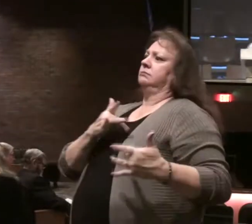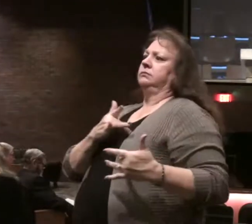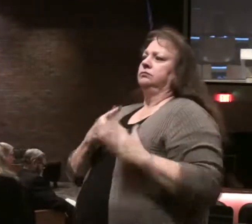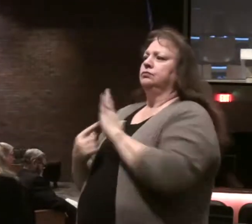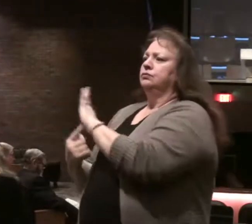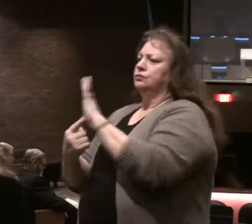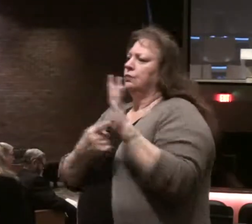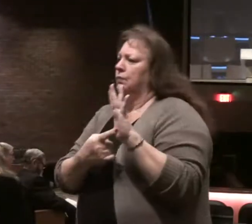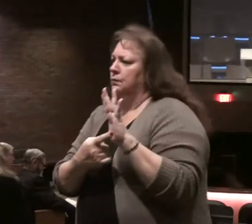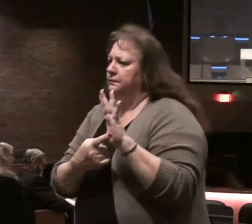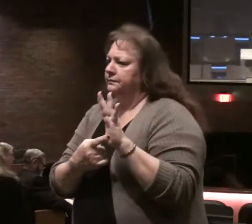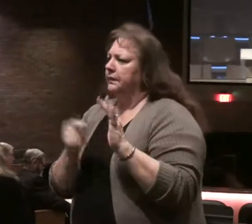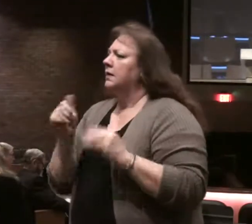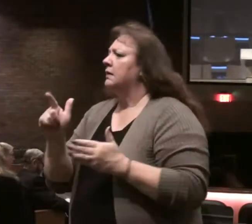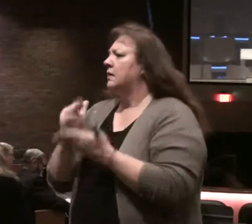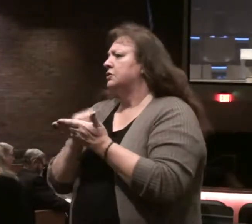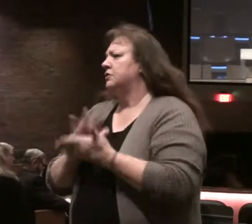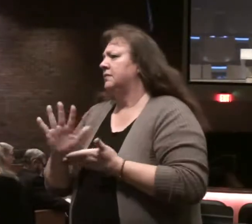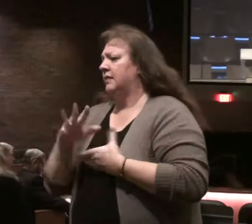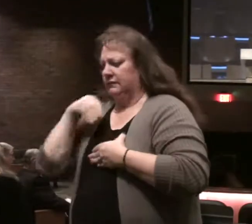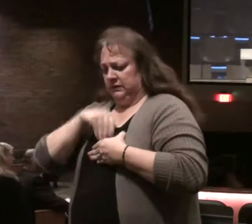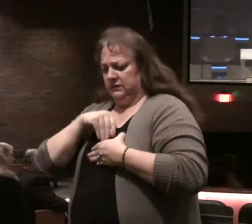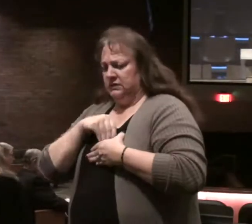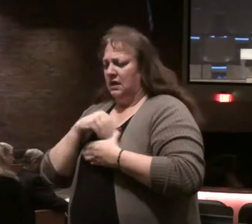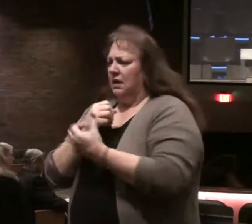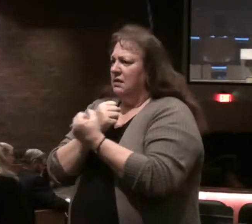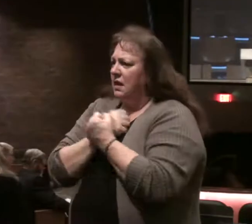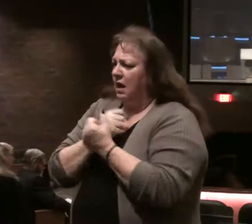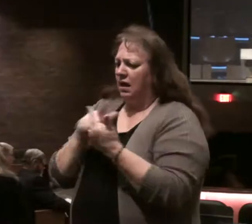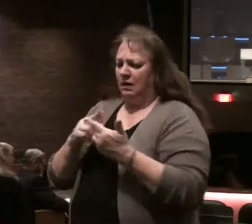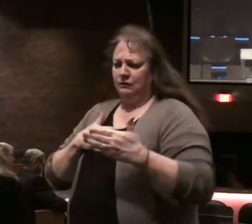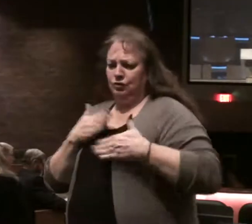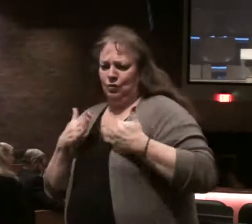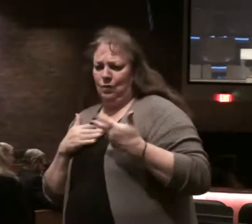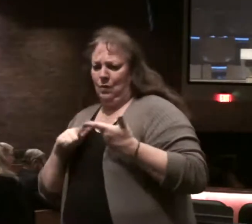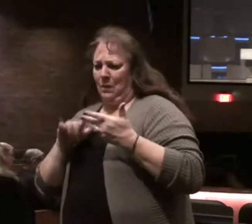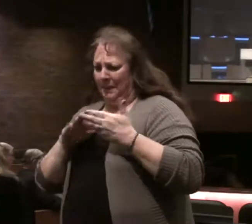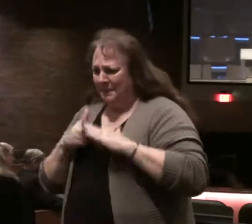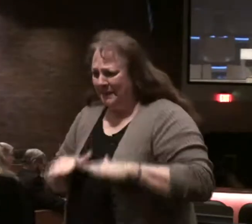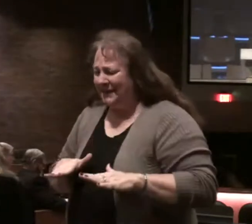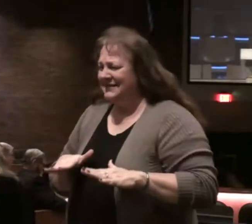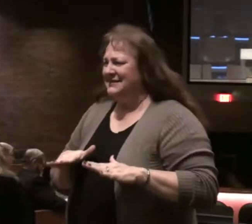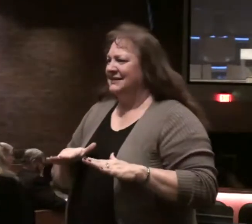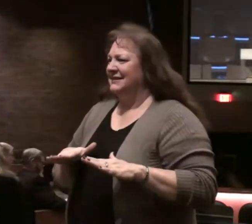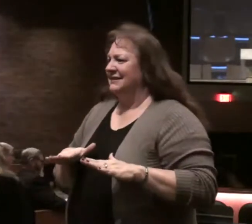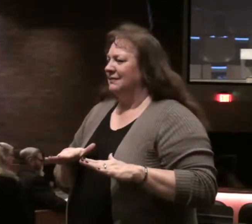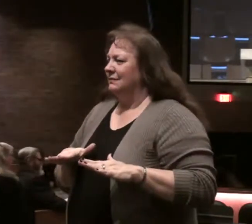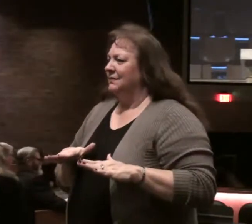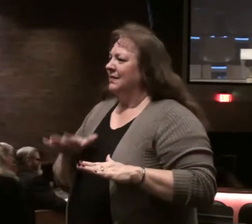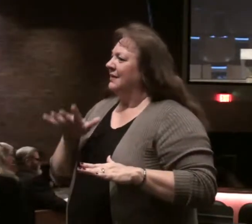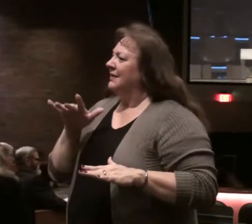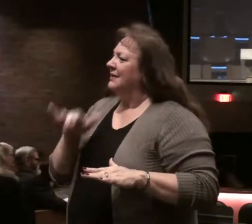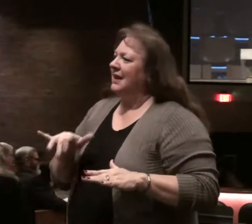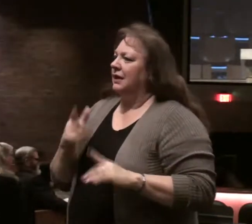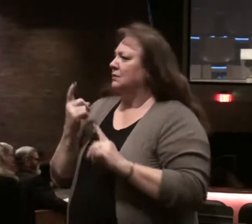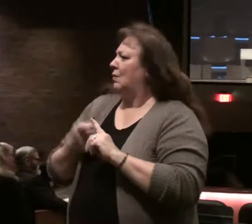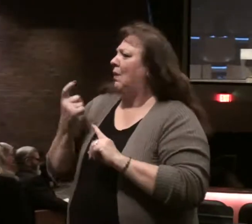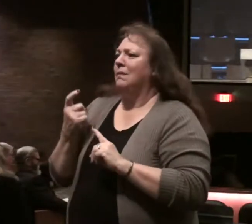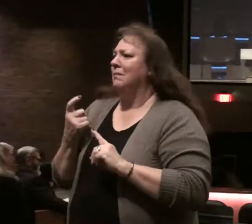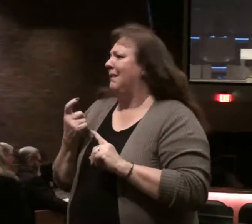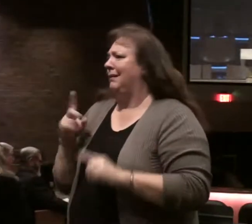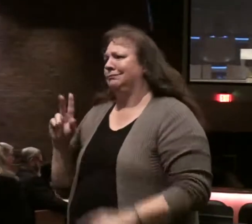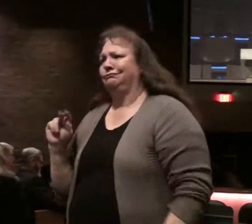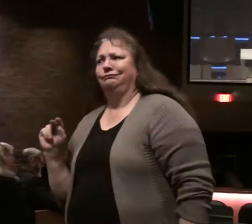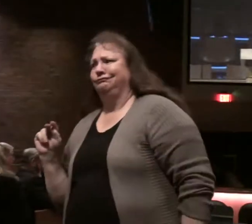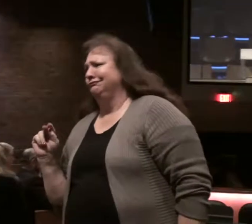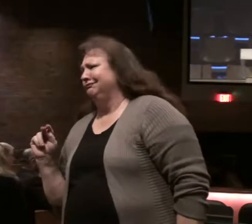You know, Galatians 5 talks about that internal fruit, the love, the joy, the peace. Well, that's not automatic, so to